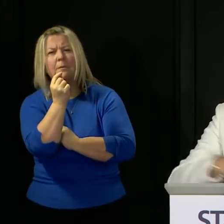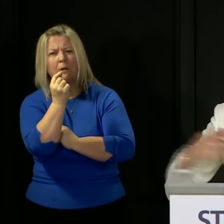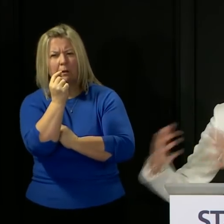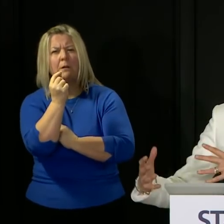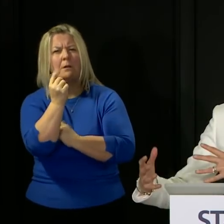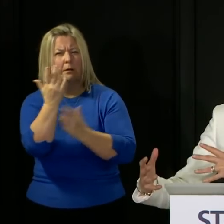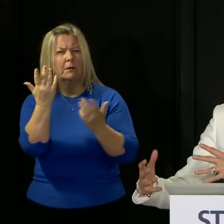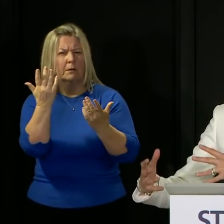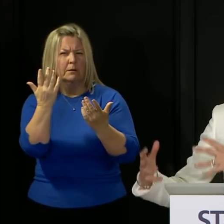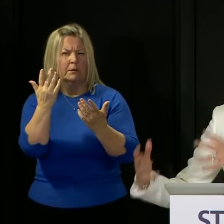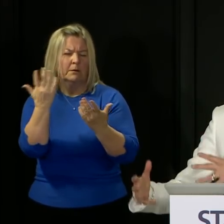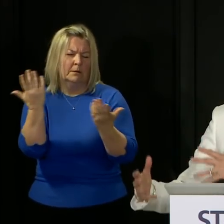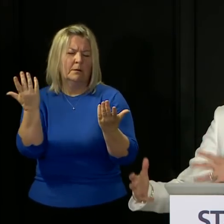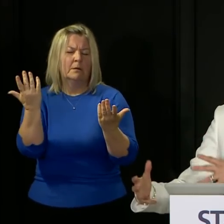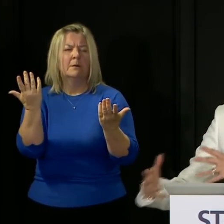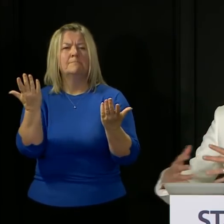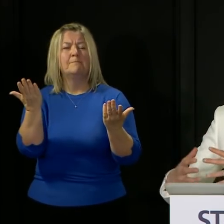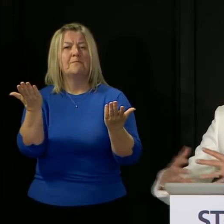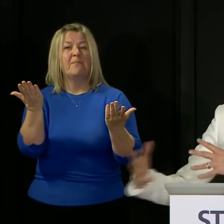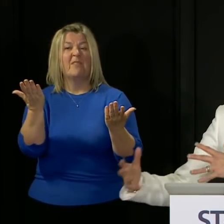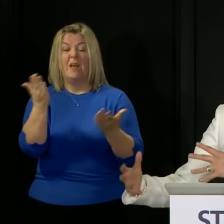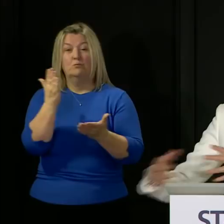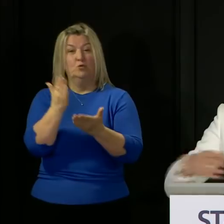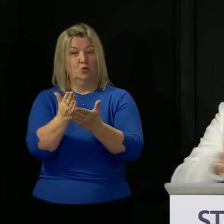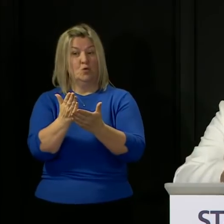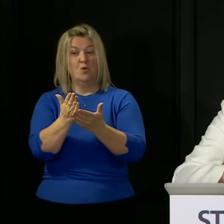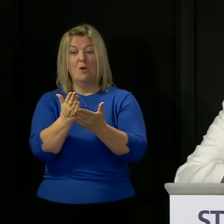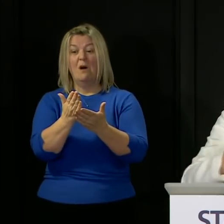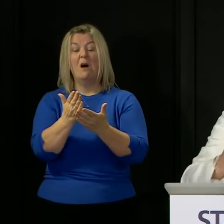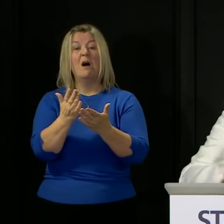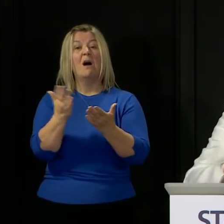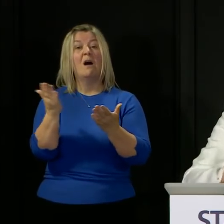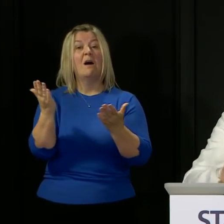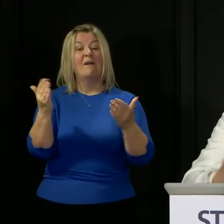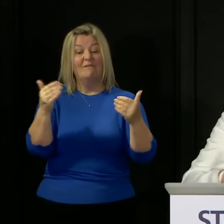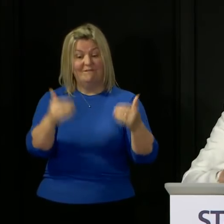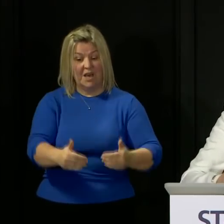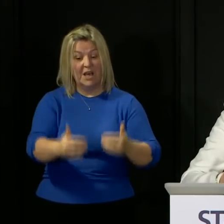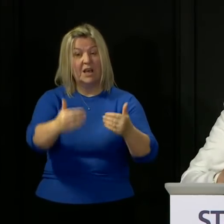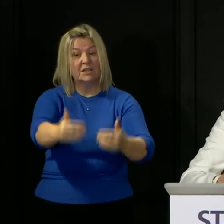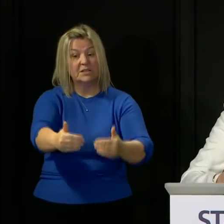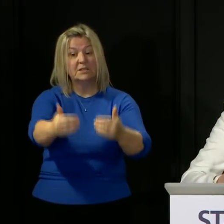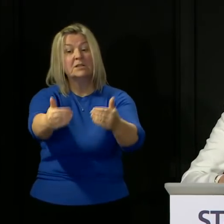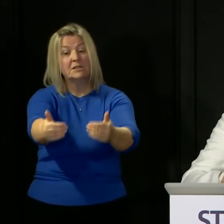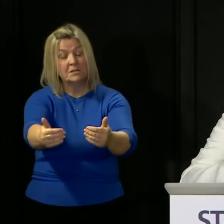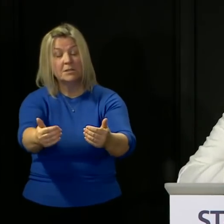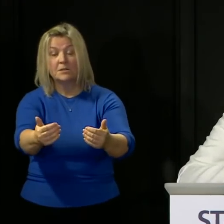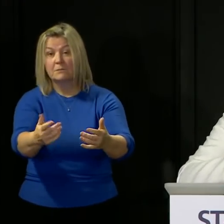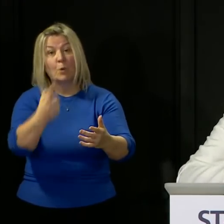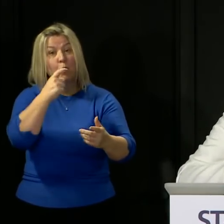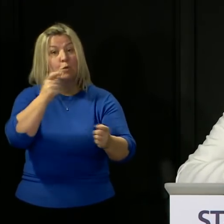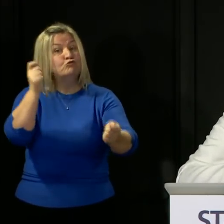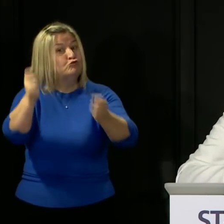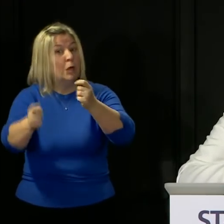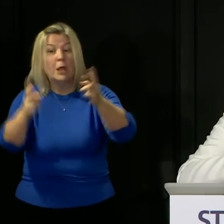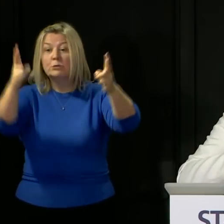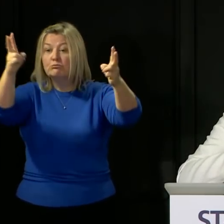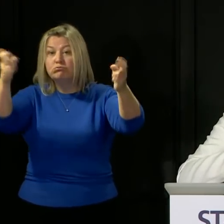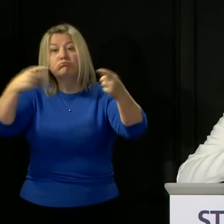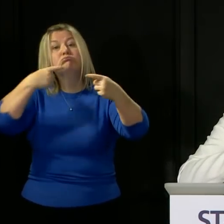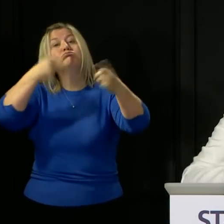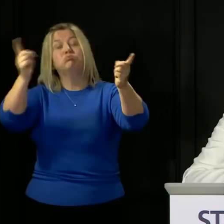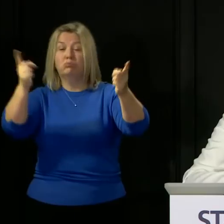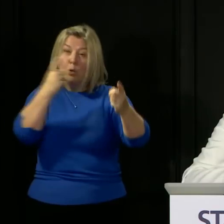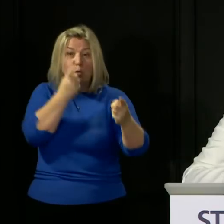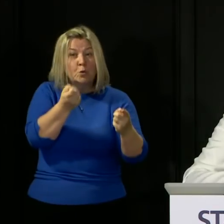there may well come a point in the evolution of this that we decide to change that messaging but that is not now because